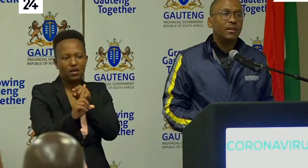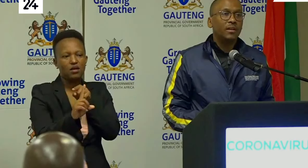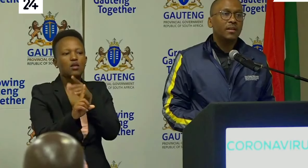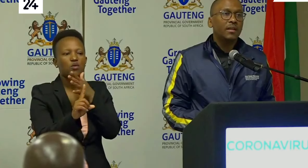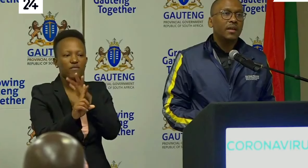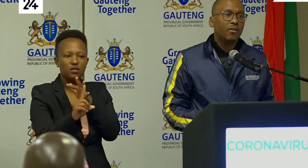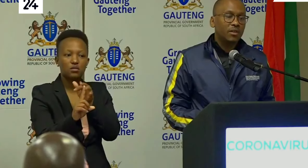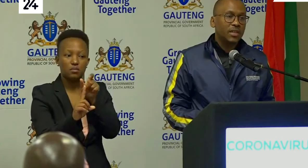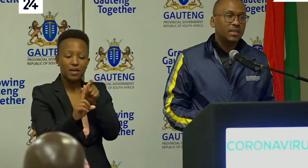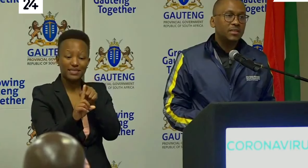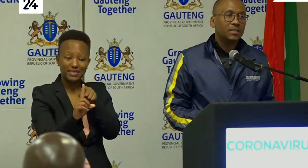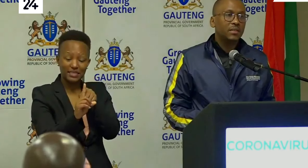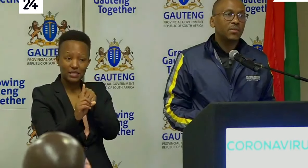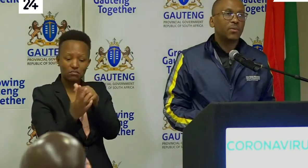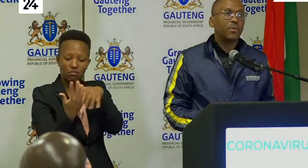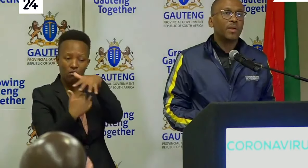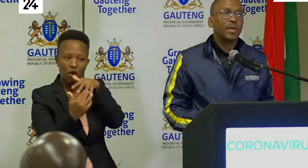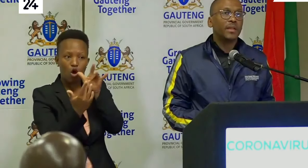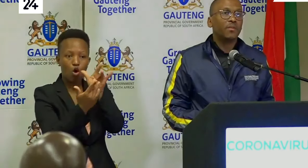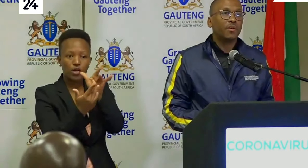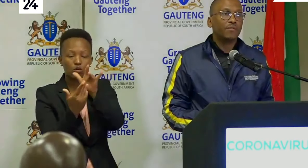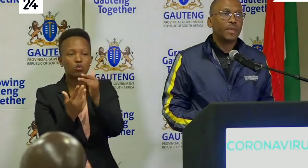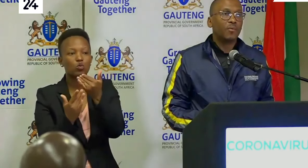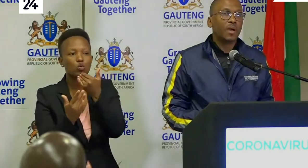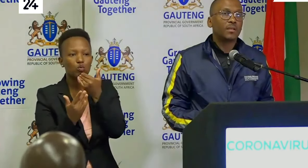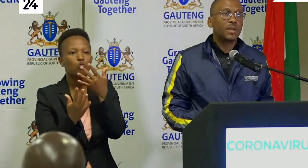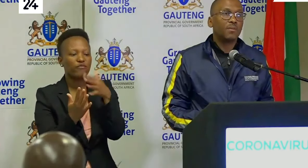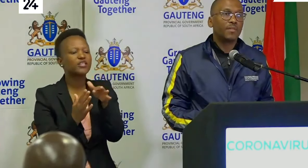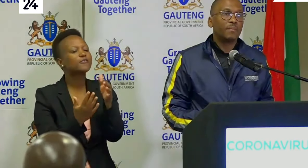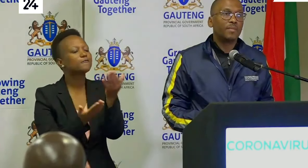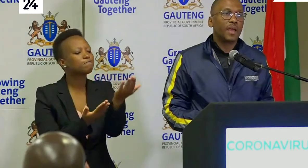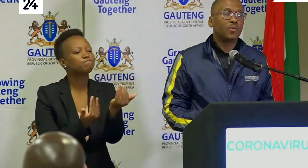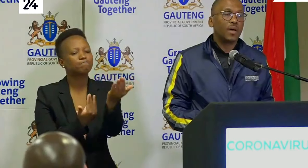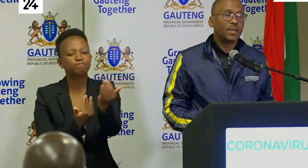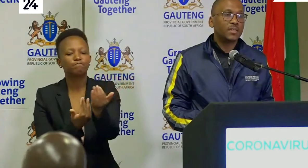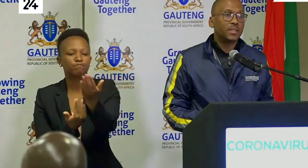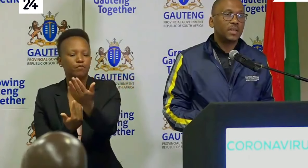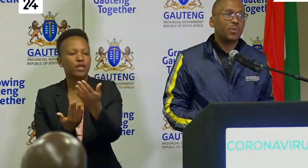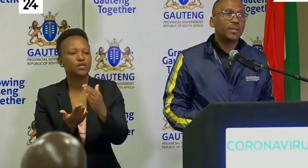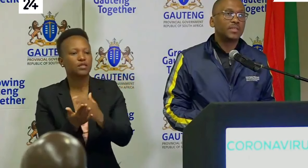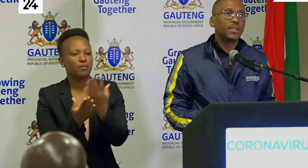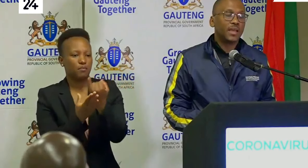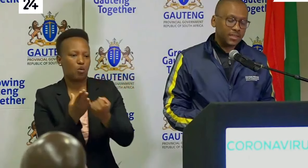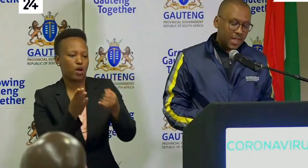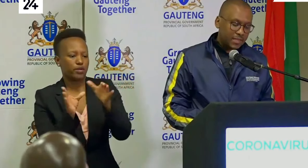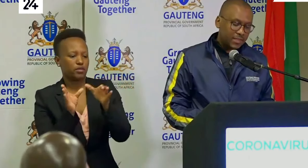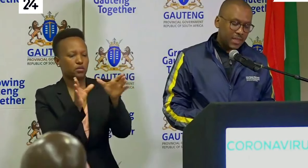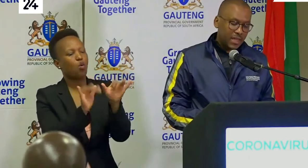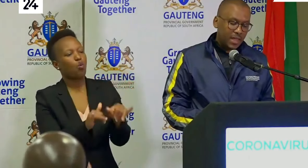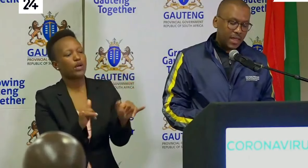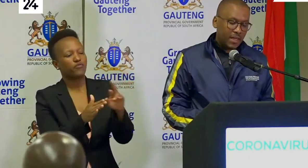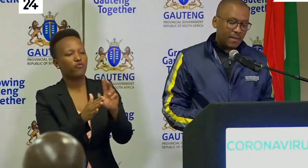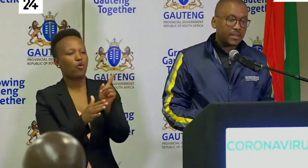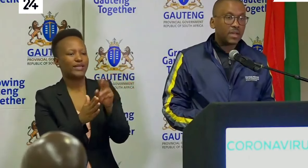all her contacts you know and all of them were some of them they are in quarantine awaiting their results